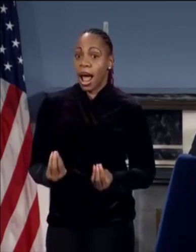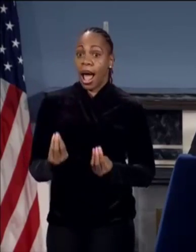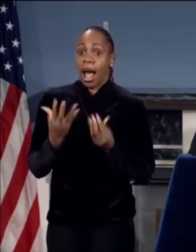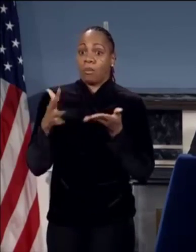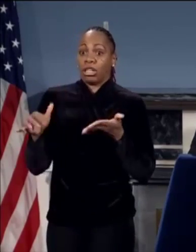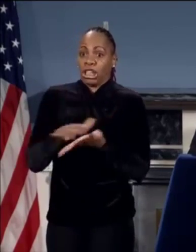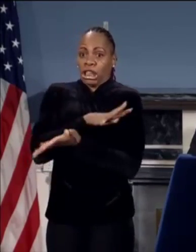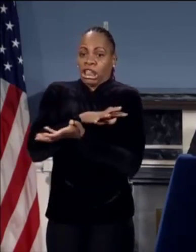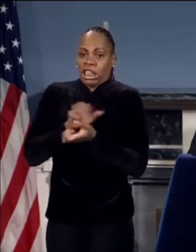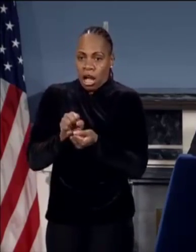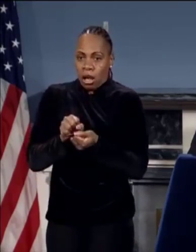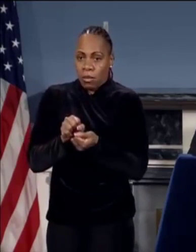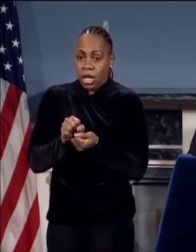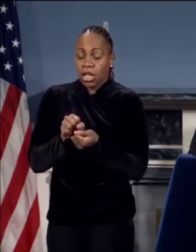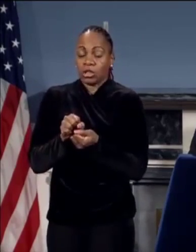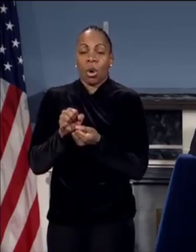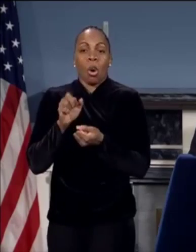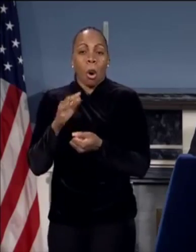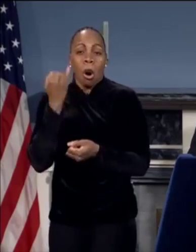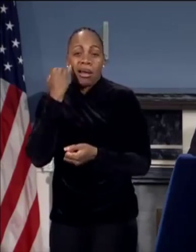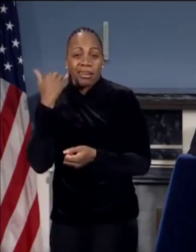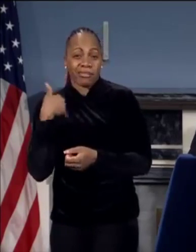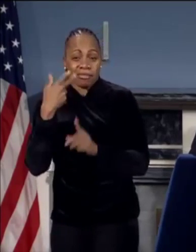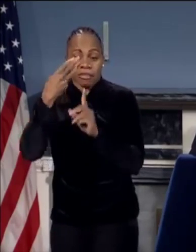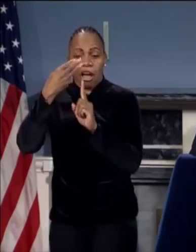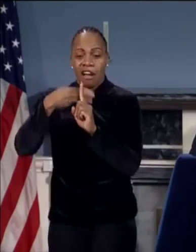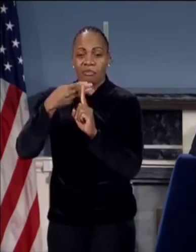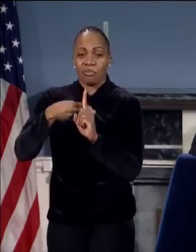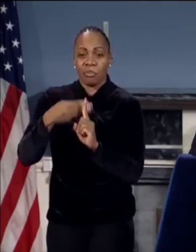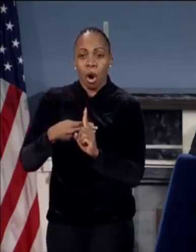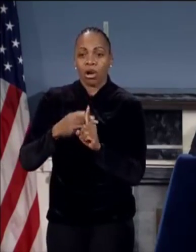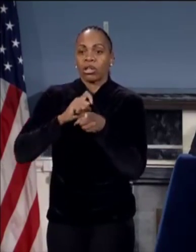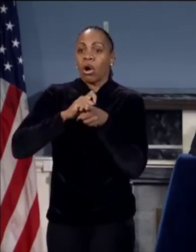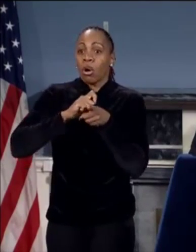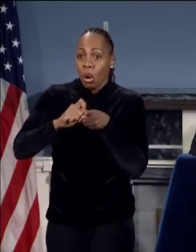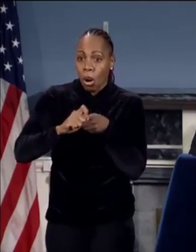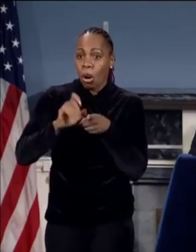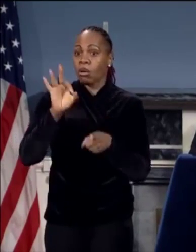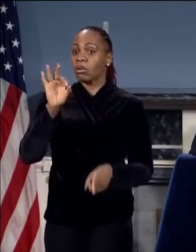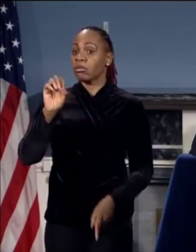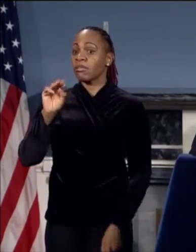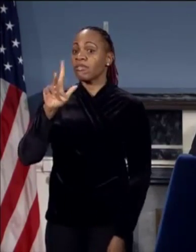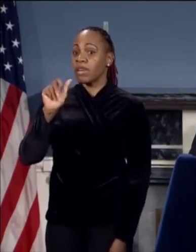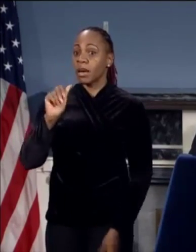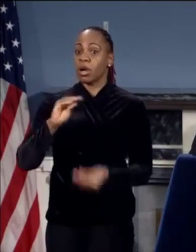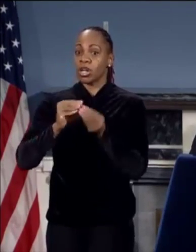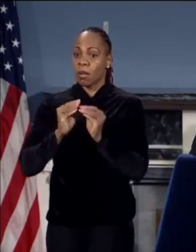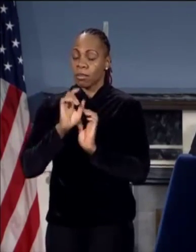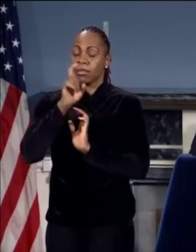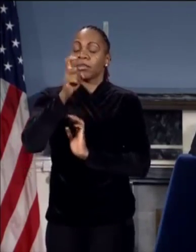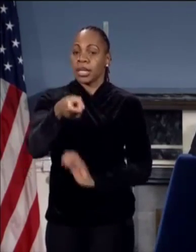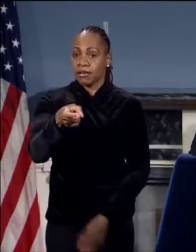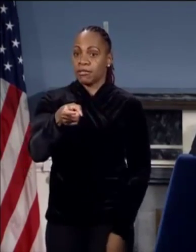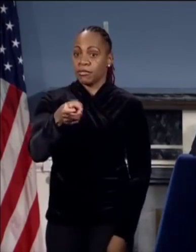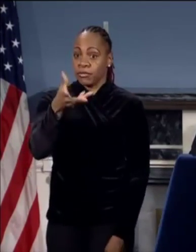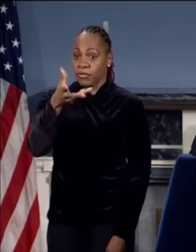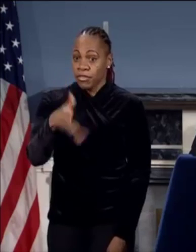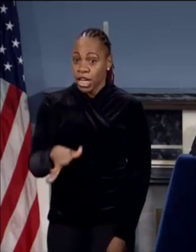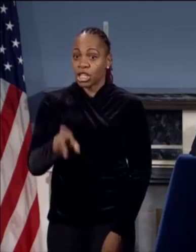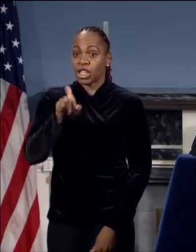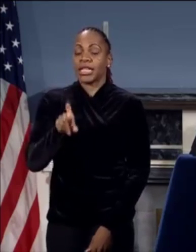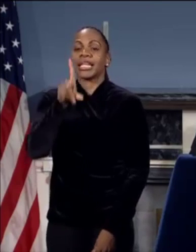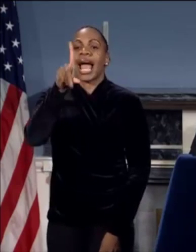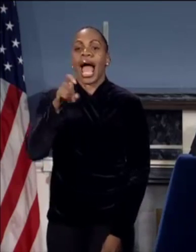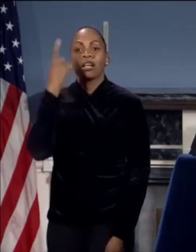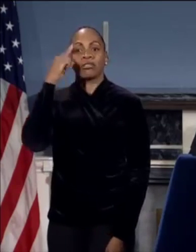have, regardless of whether you have a mortgage. Just call FEMA. They will give you a number, and then you have to just